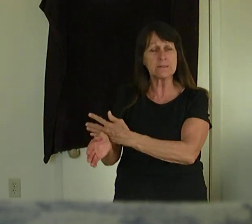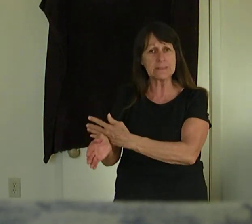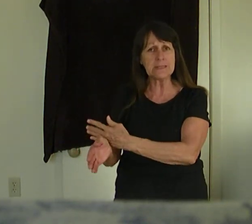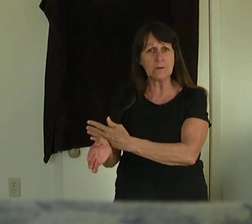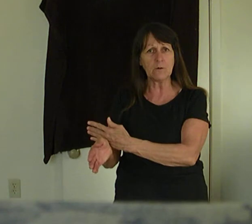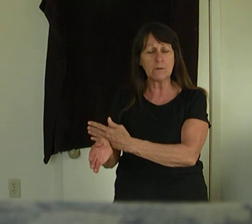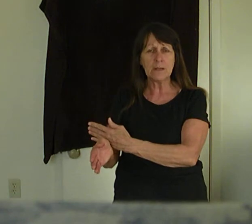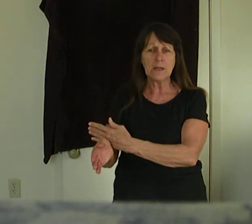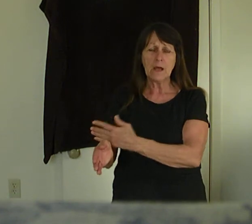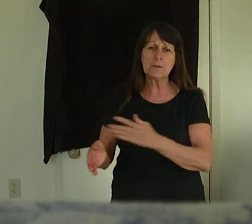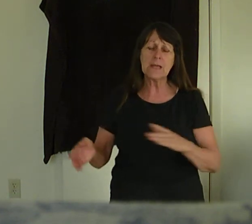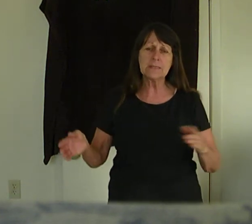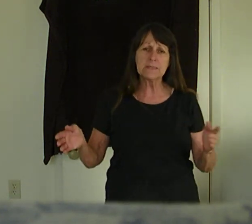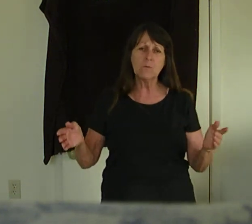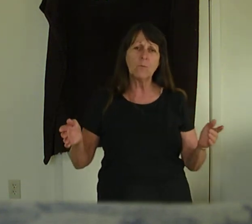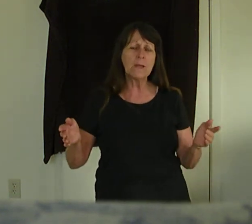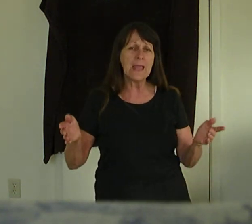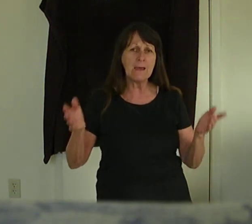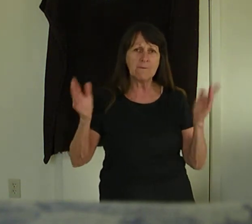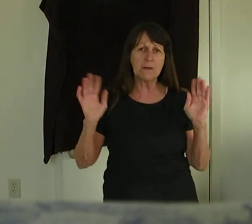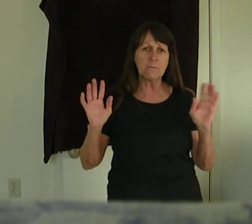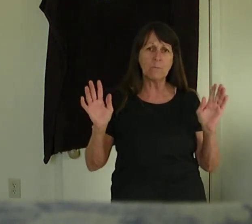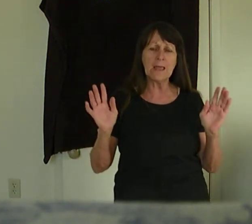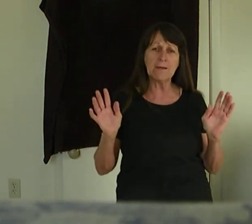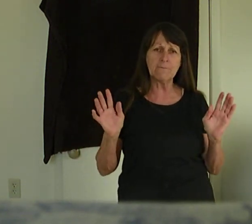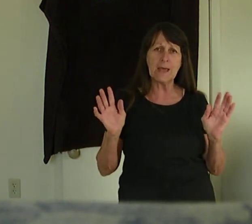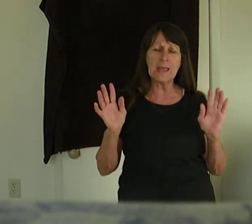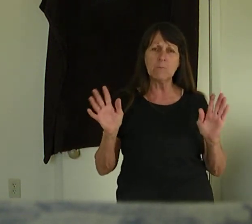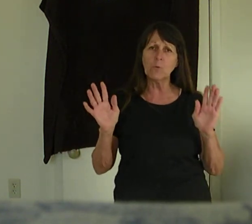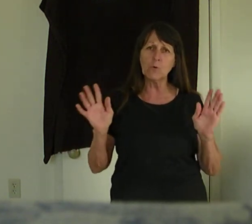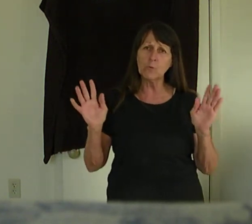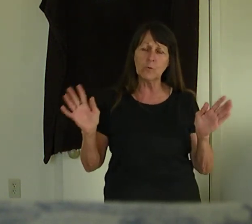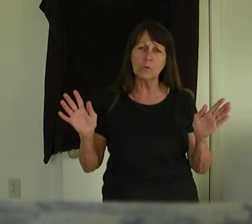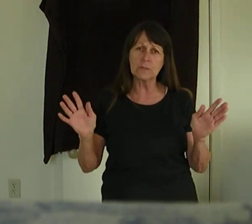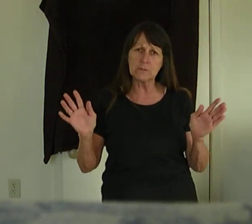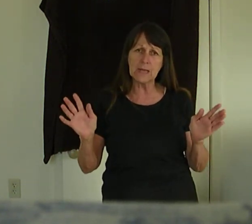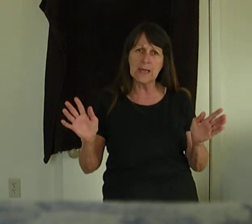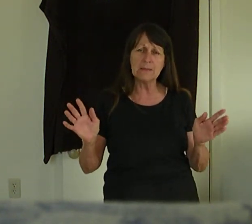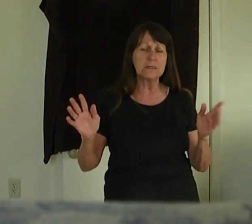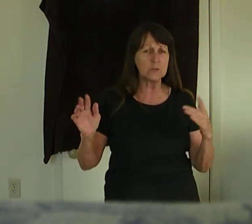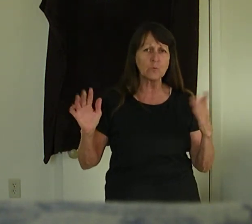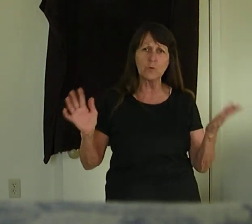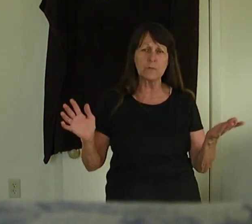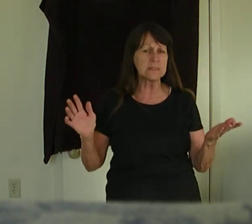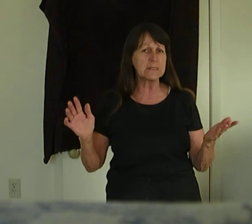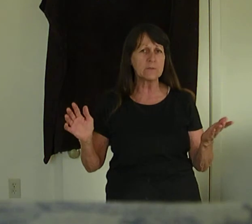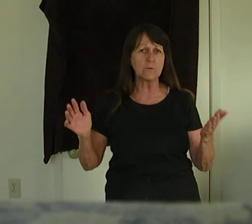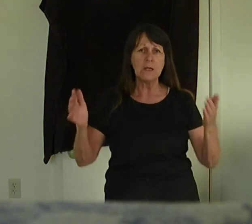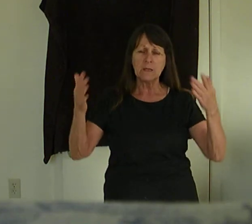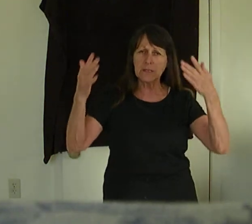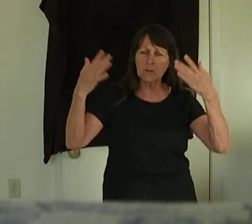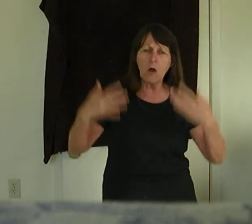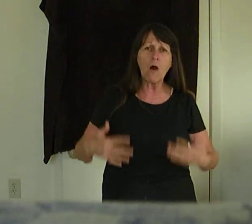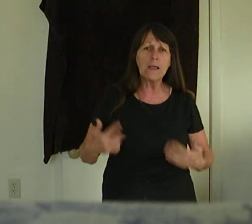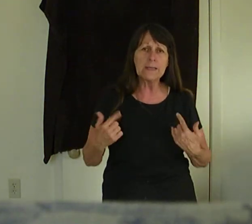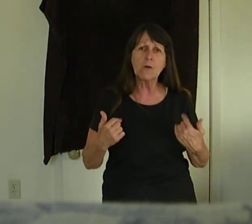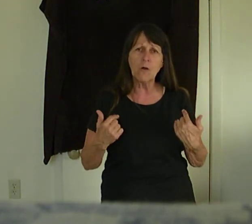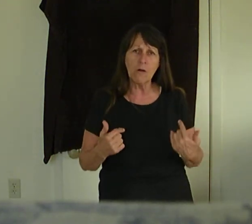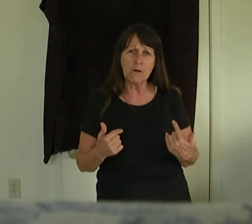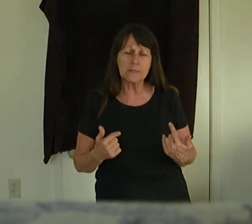steal. Okay, so we have eight more rules, okay? These are rules. These are the law in our hearts.